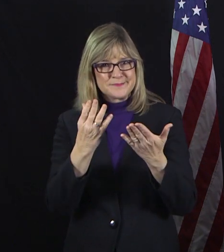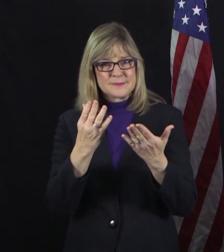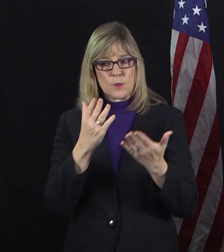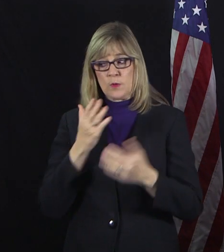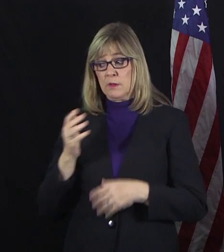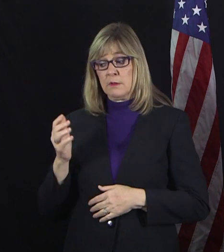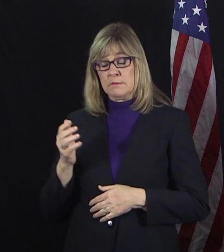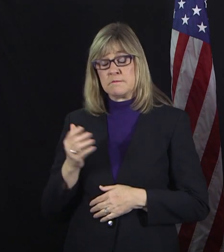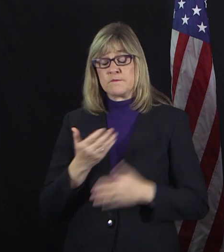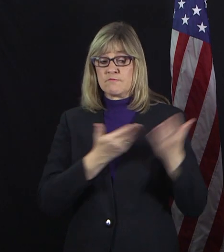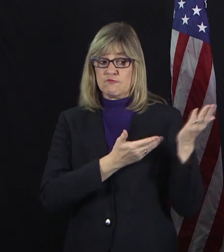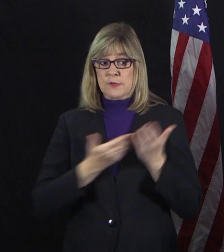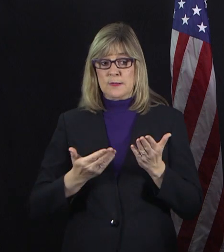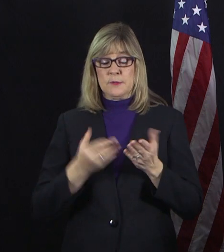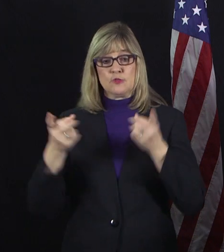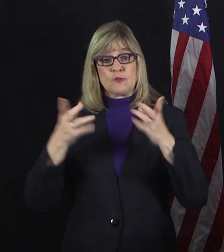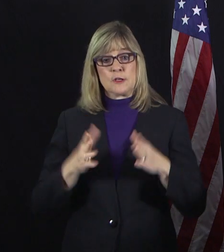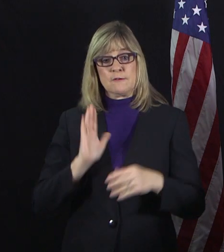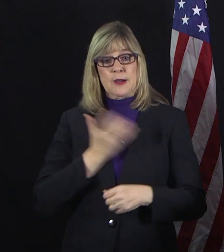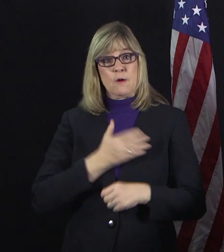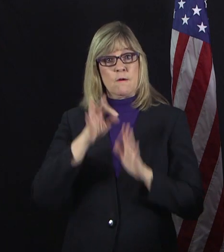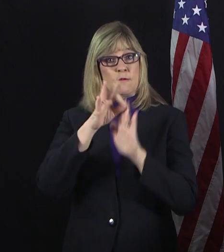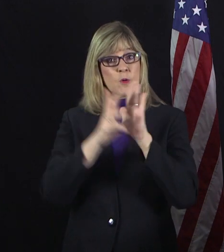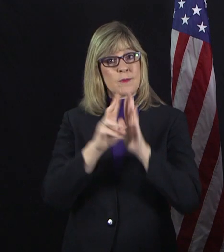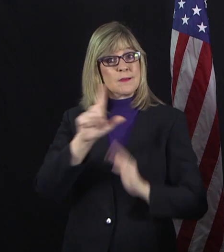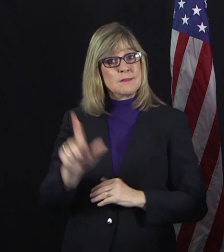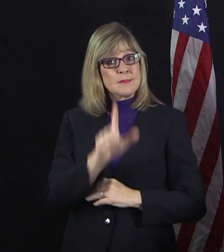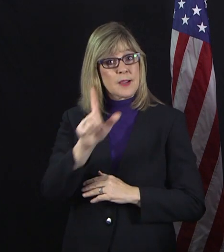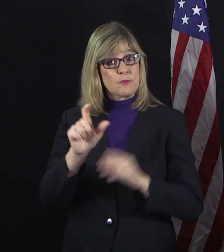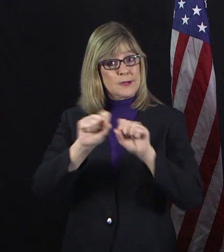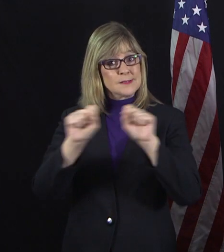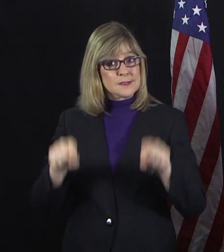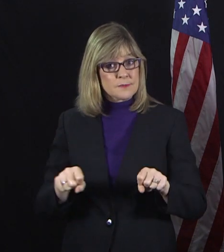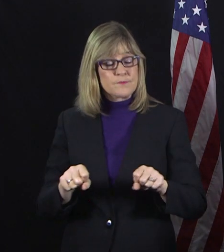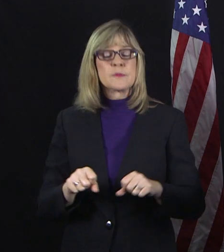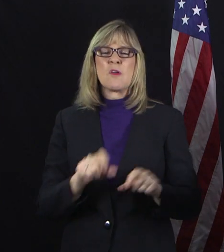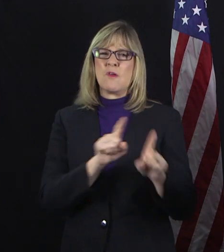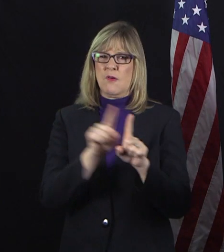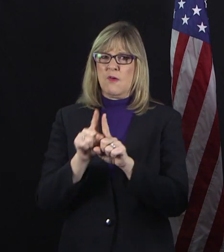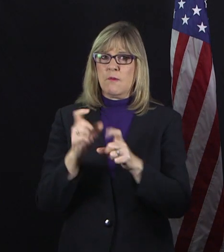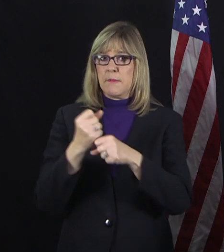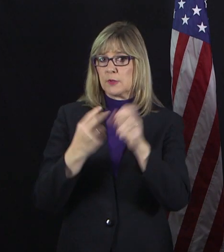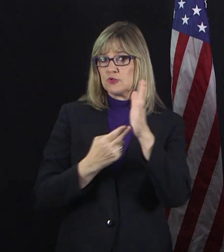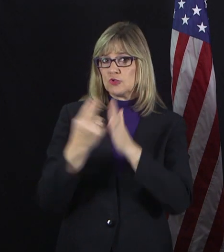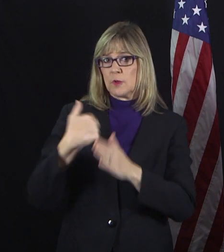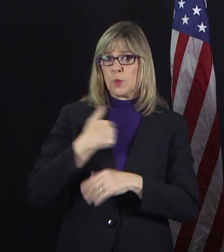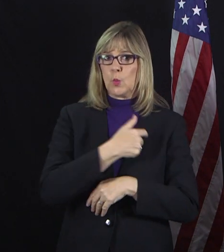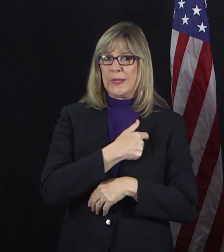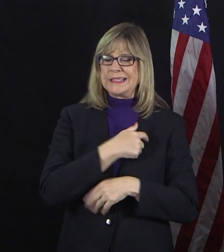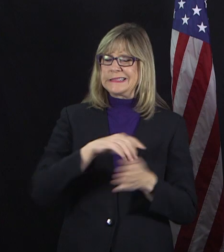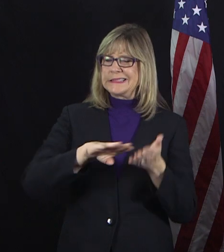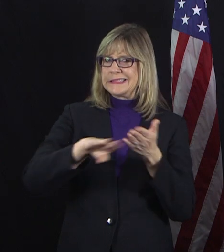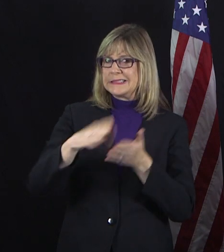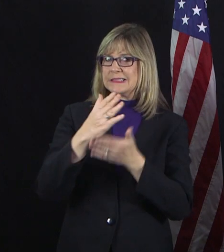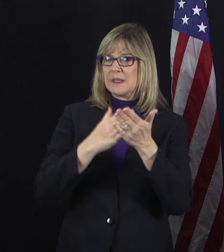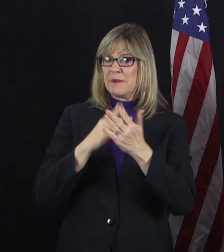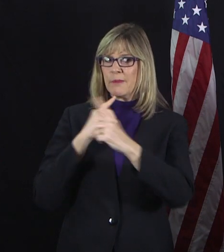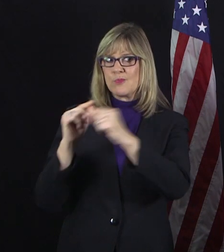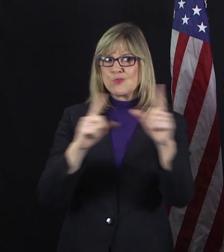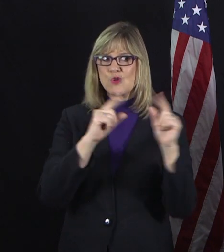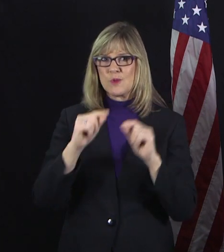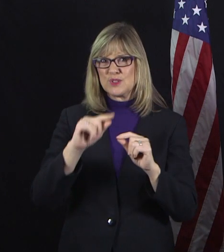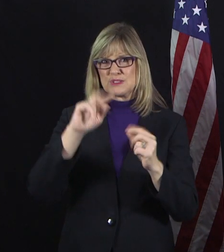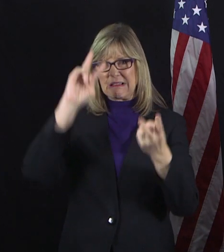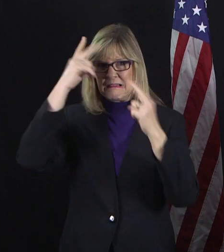Worth library system, I wanted to make sure that we also dispel some of the myths and rumors that are out there,